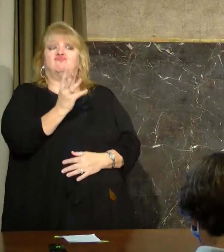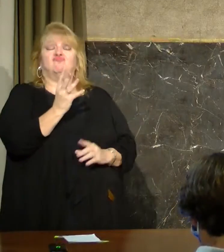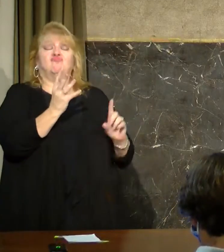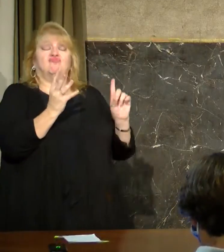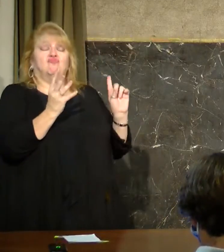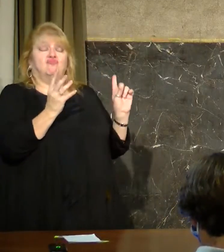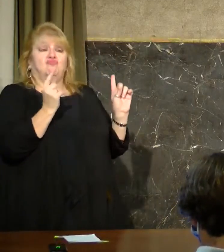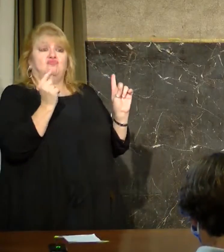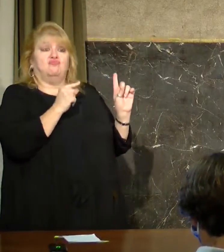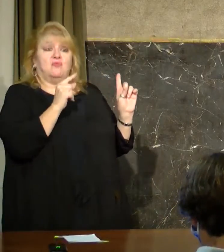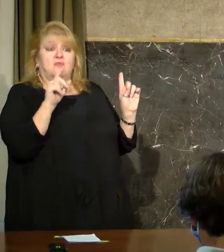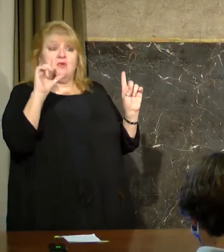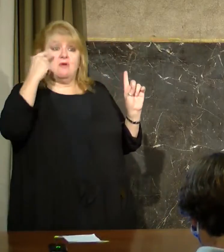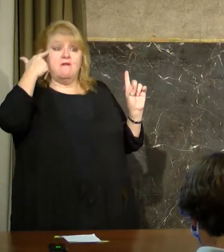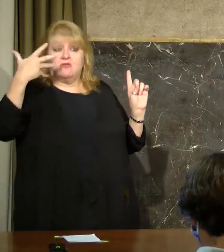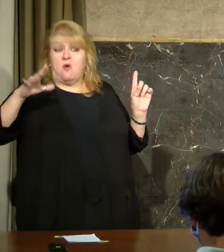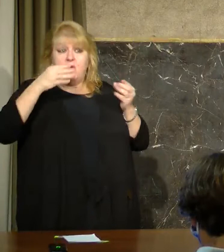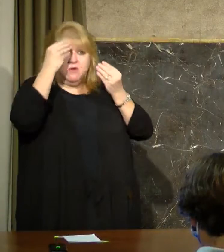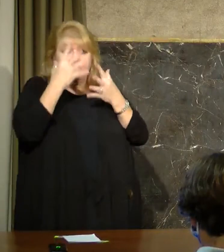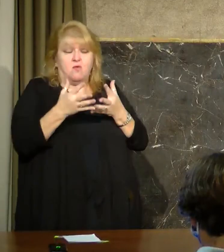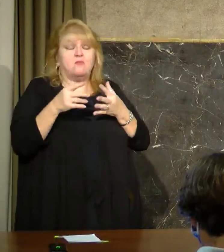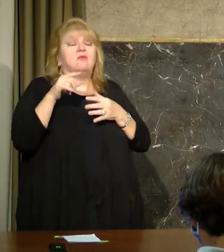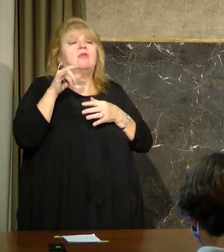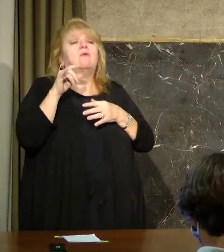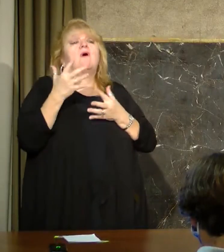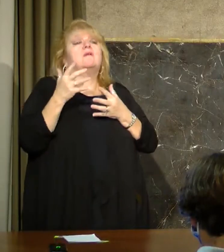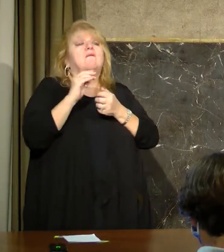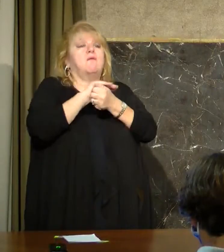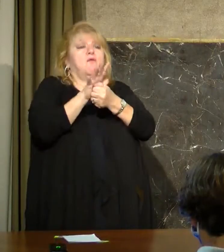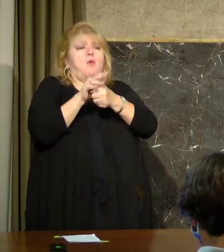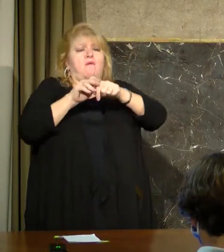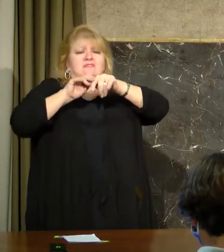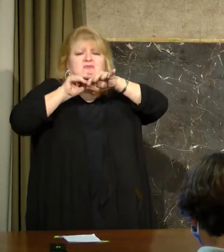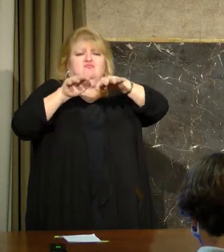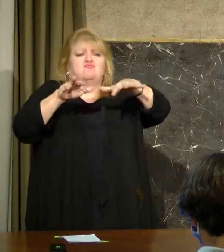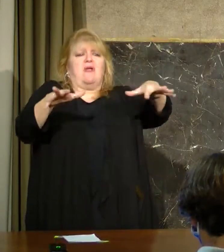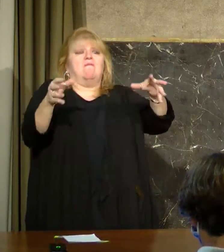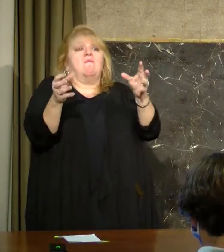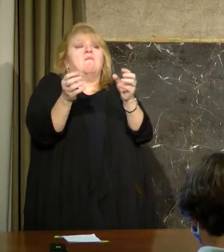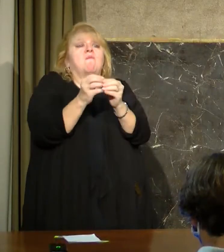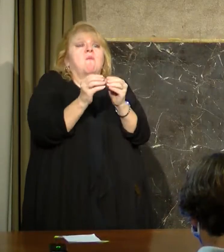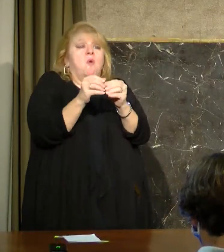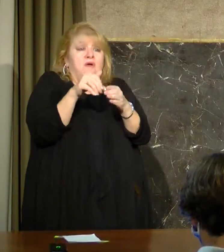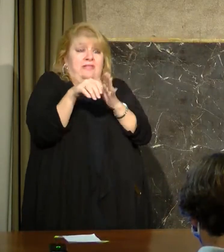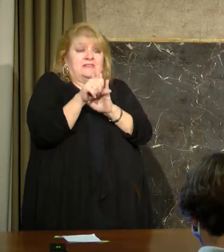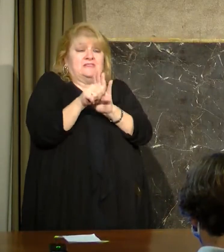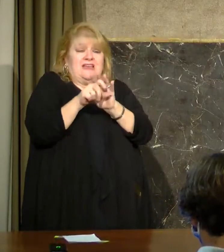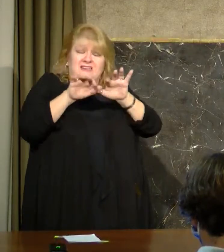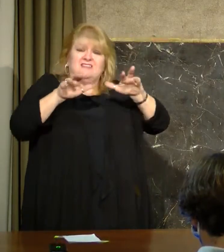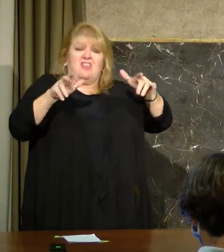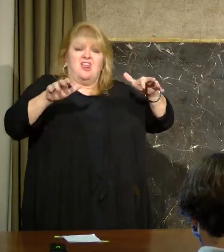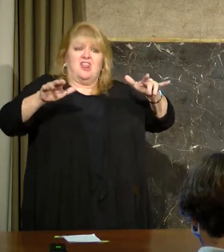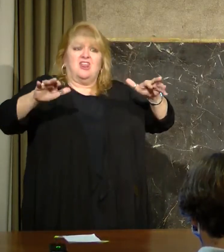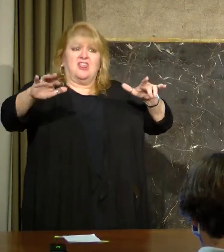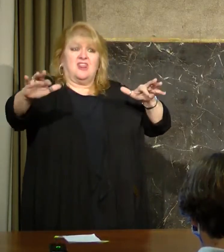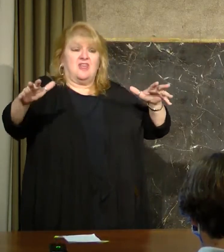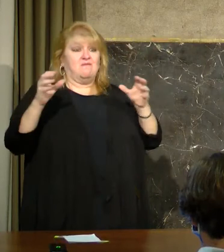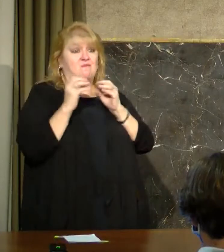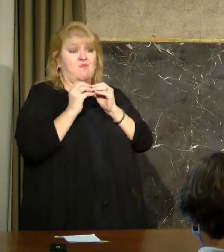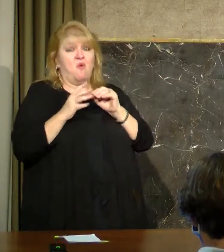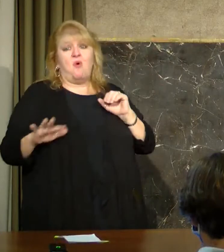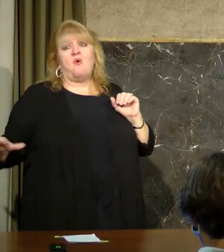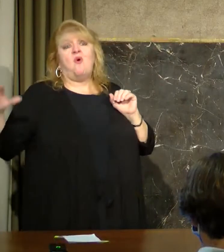at this point in time than there has been at any point in time in the pandemic. There is more COVID now